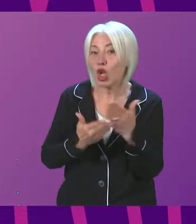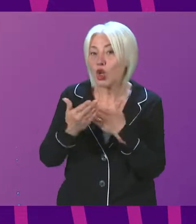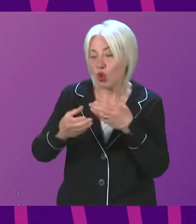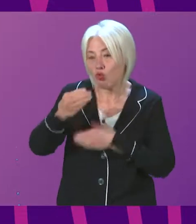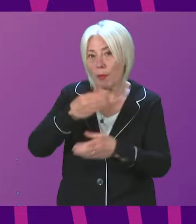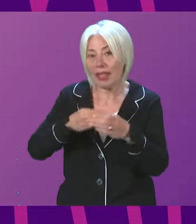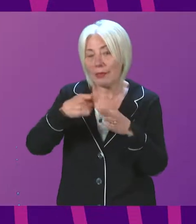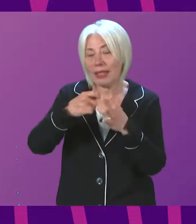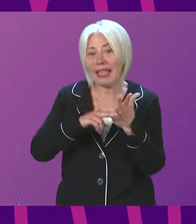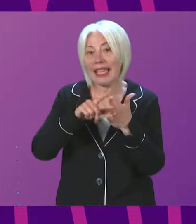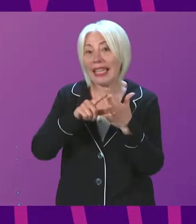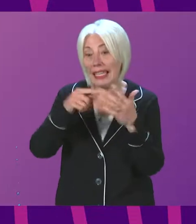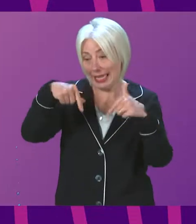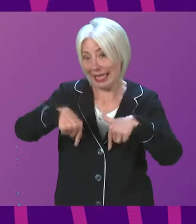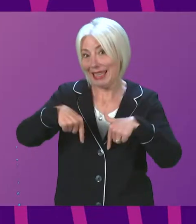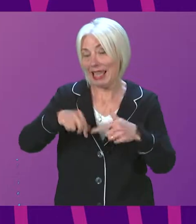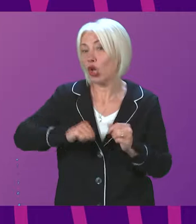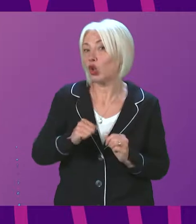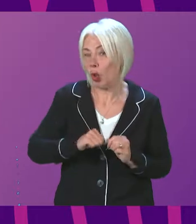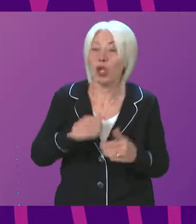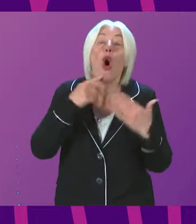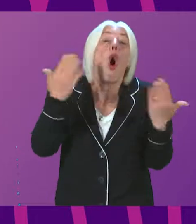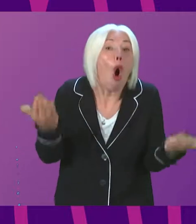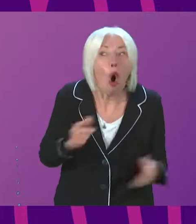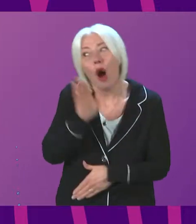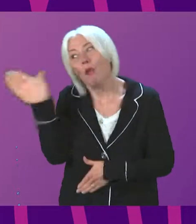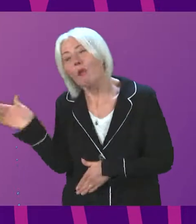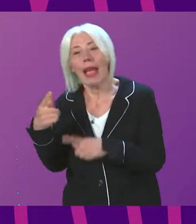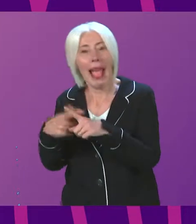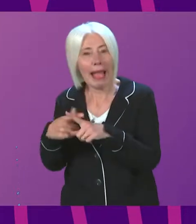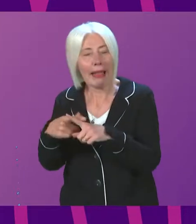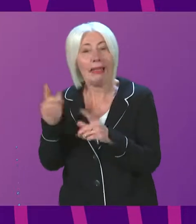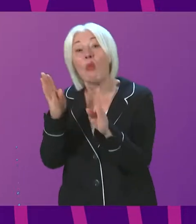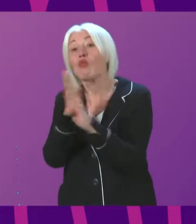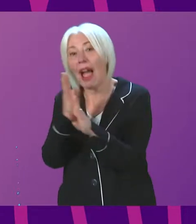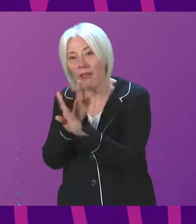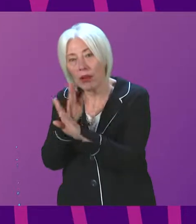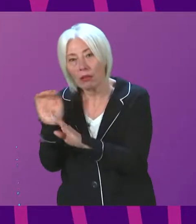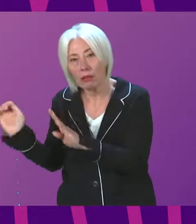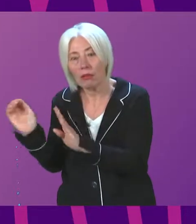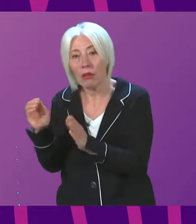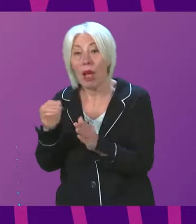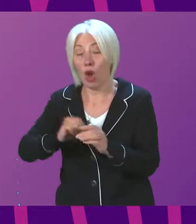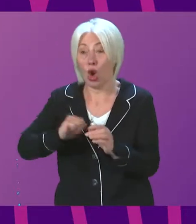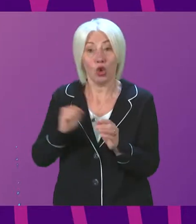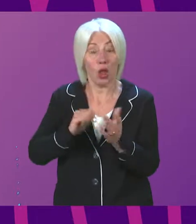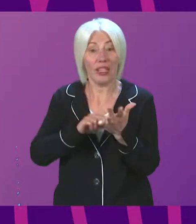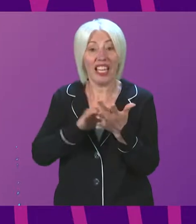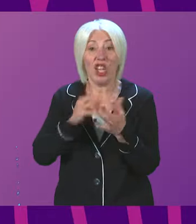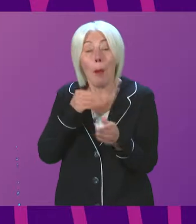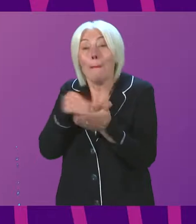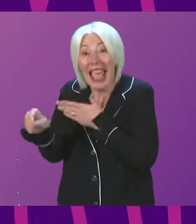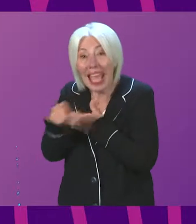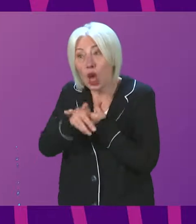on the NHS in Scotland. Or he could go to England for private treatment paid by Scotland's NHS.